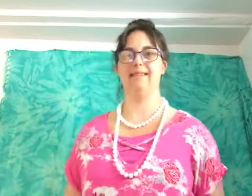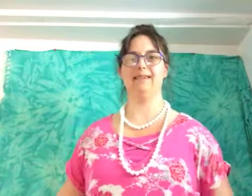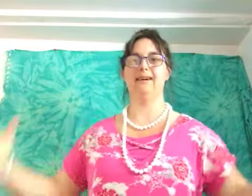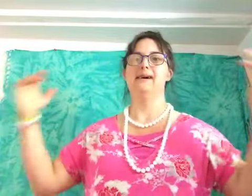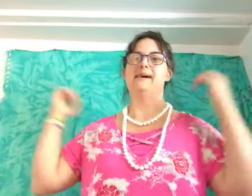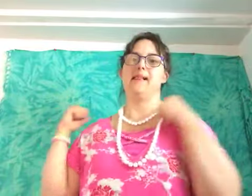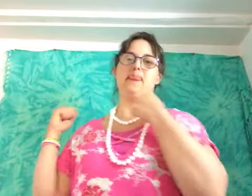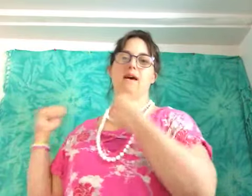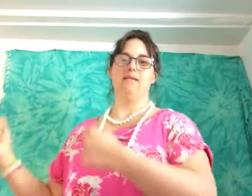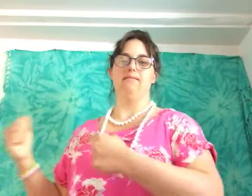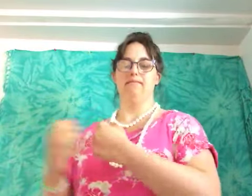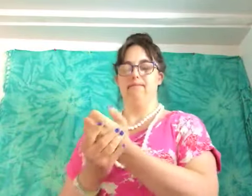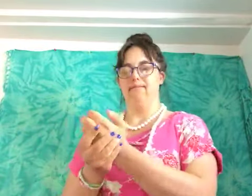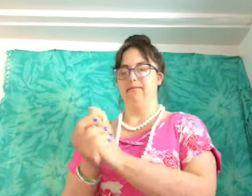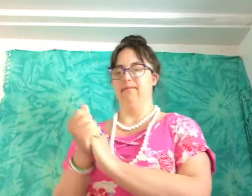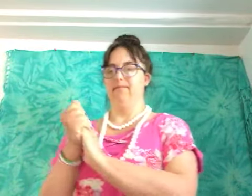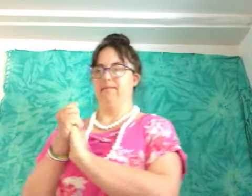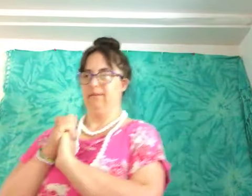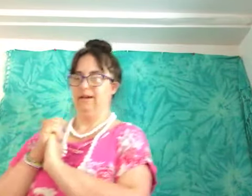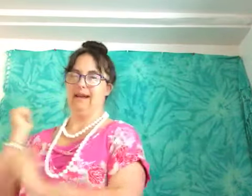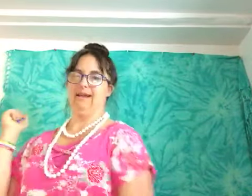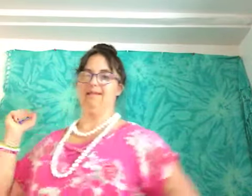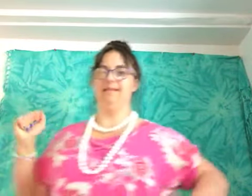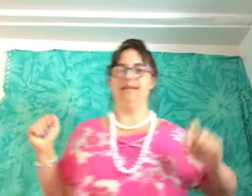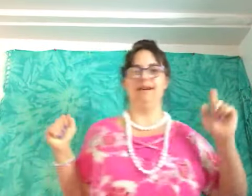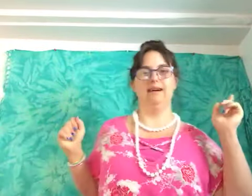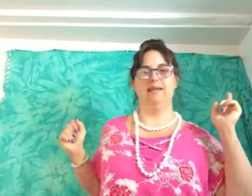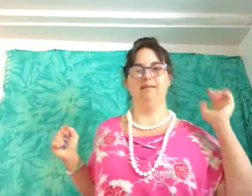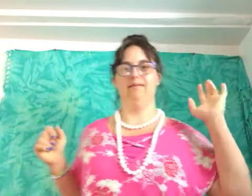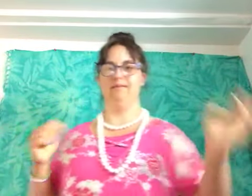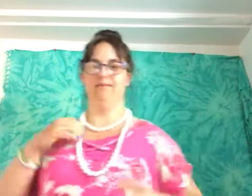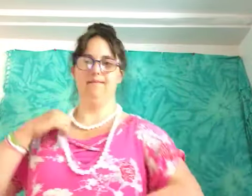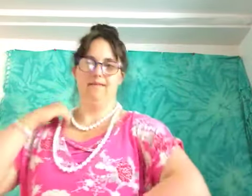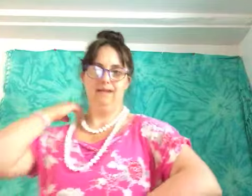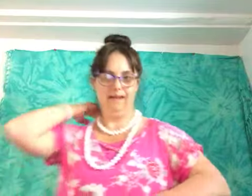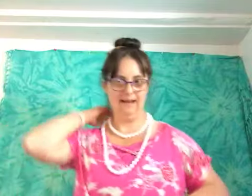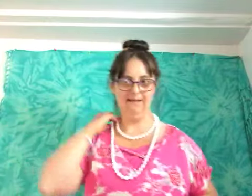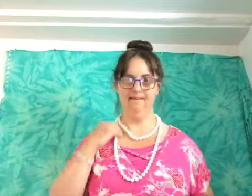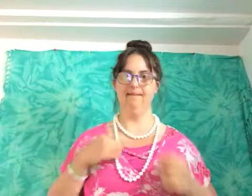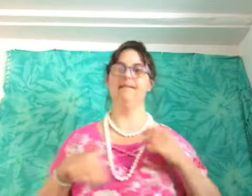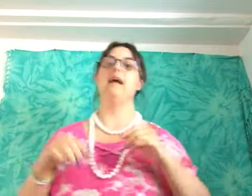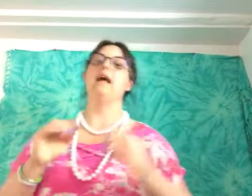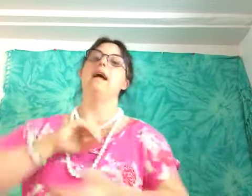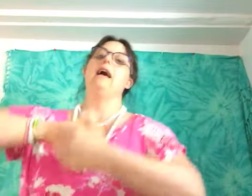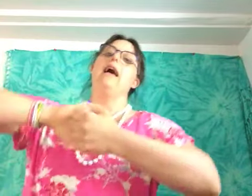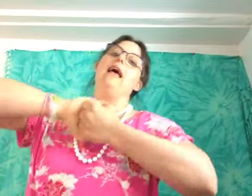and and and